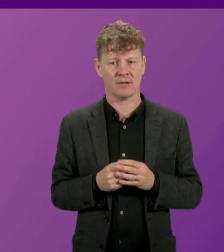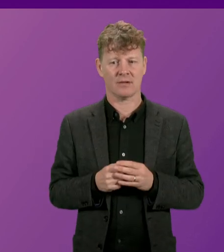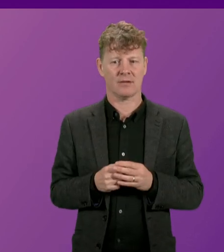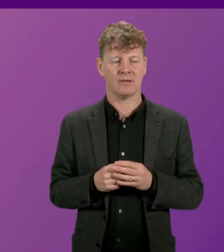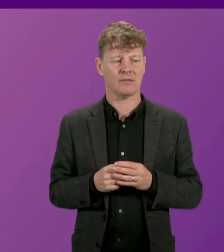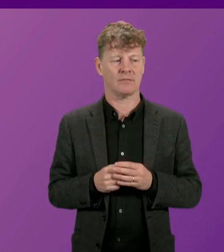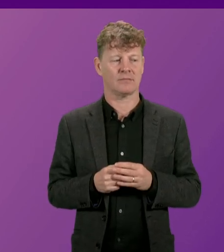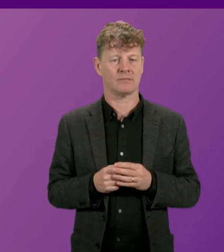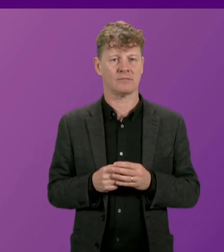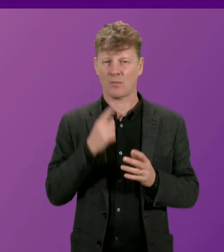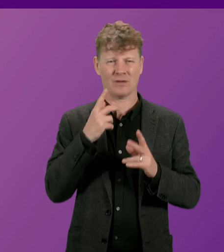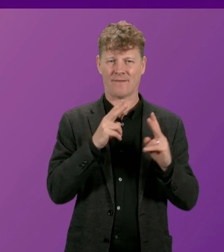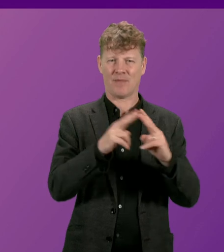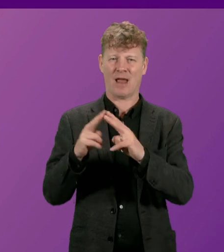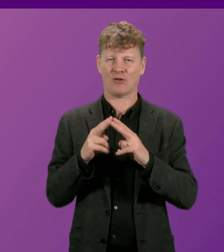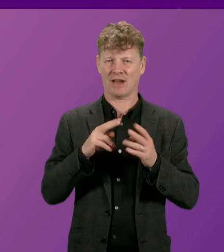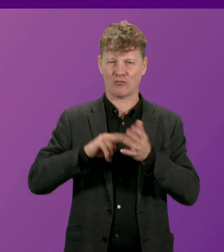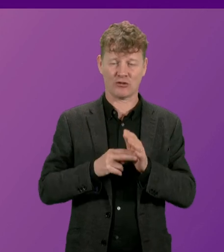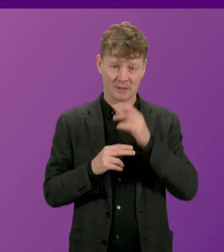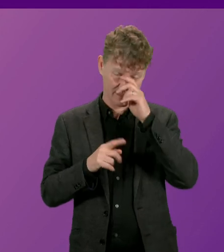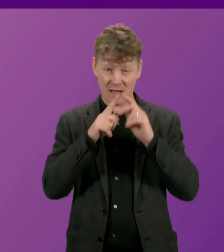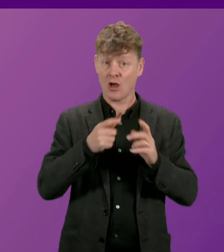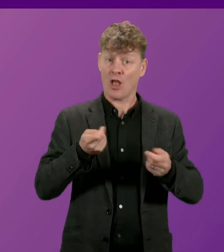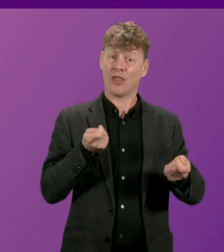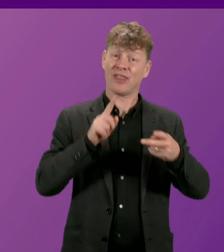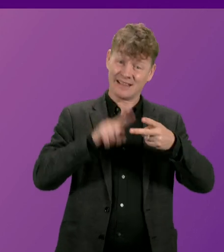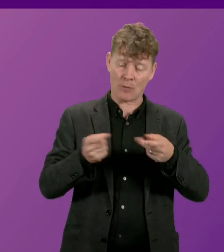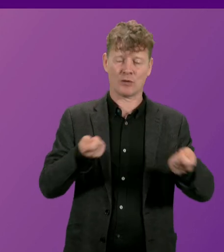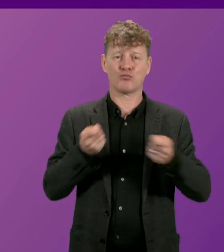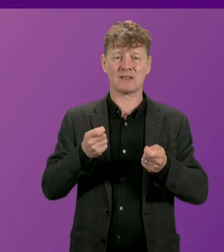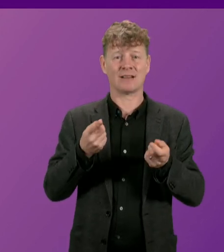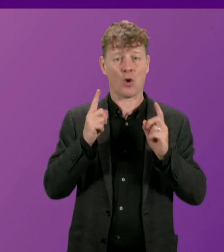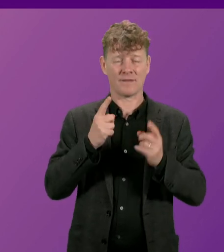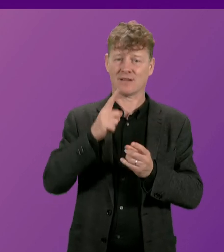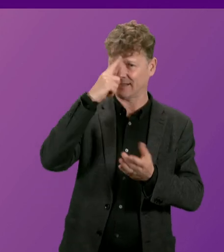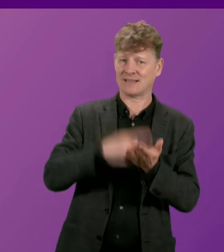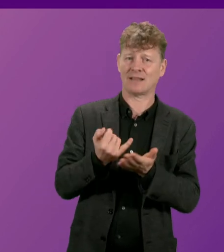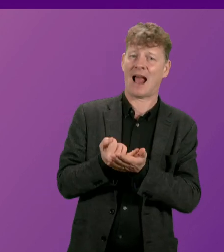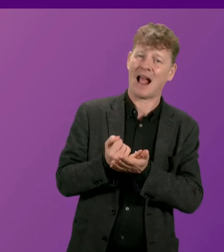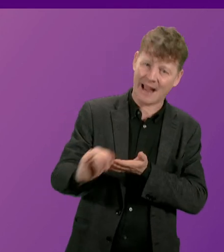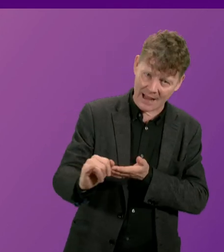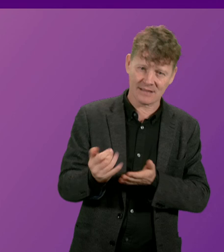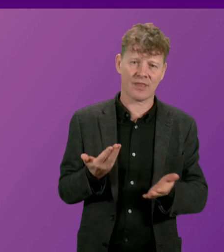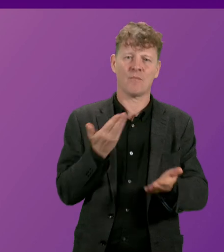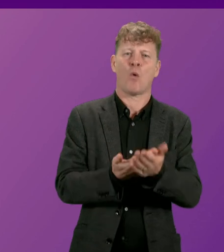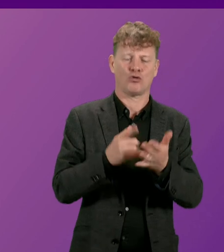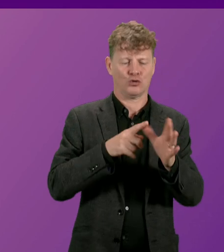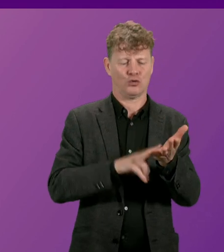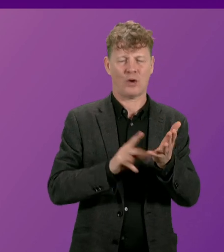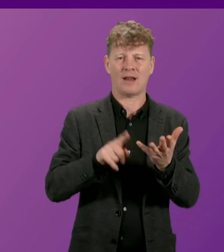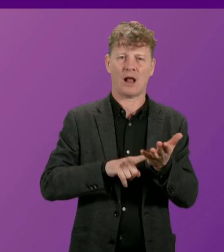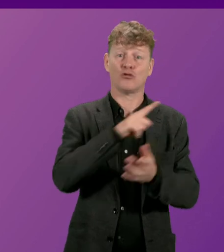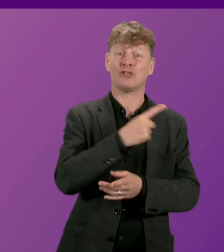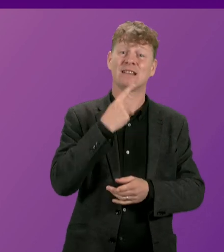That aside, the Deputy President Officer cast their deciding vote against the motion to annul and state that the reason was protecting